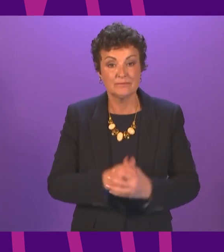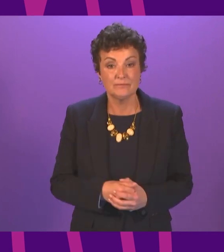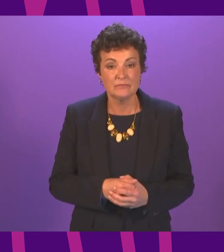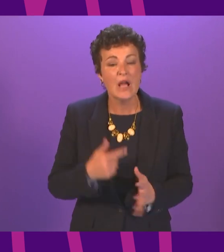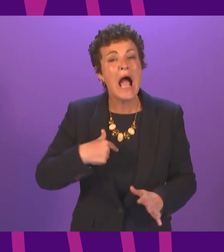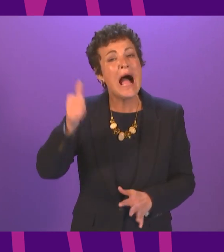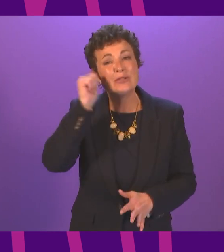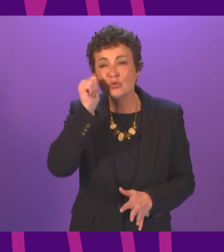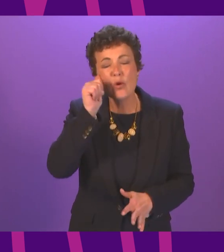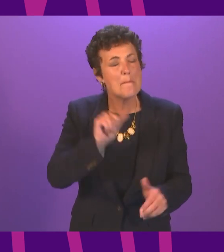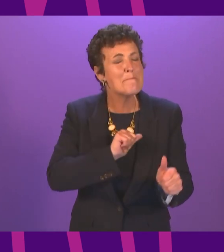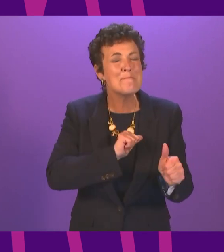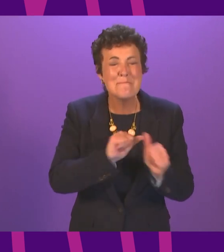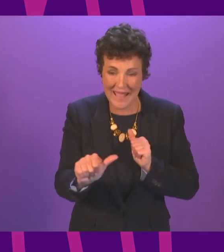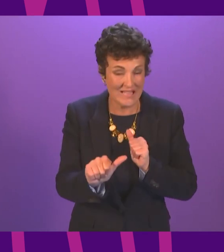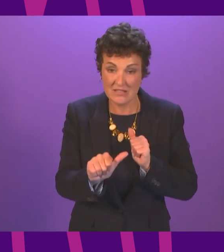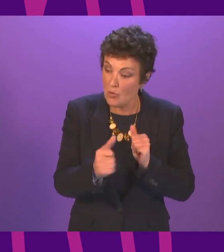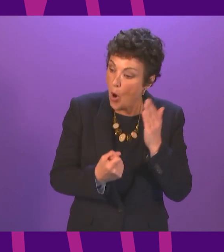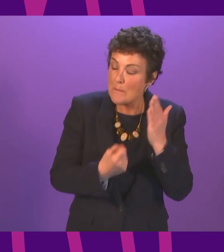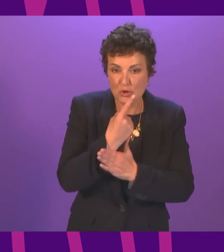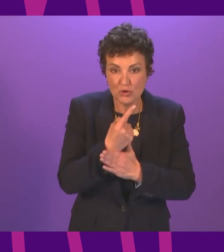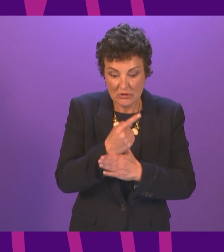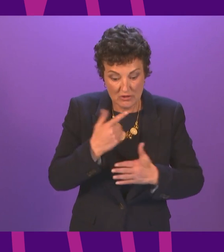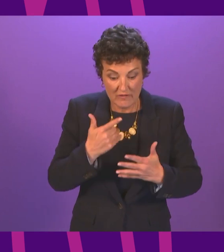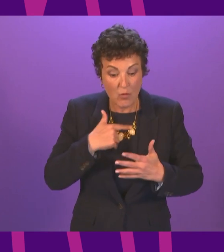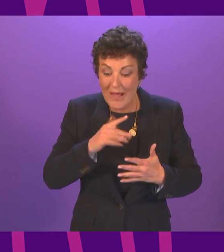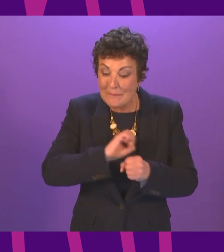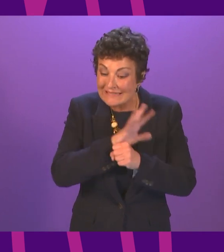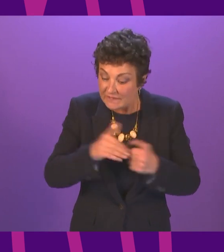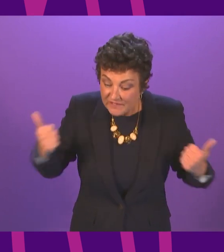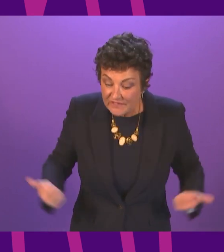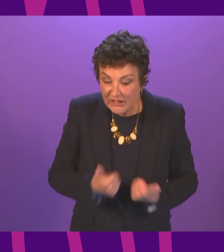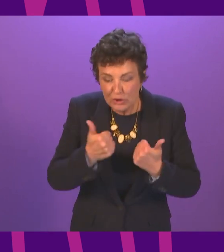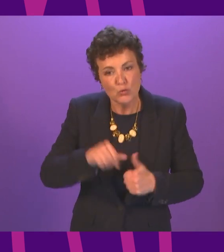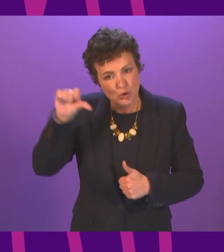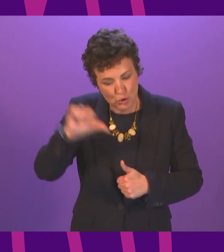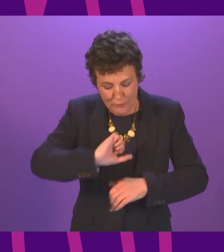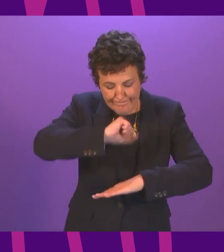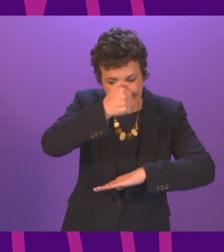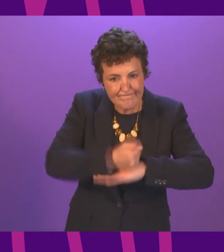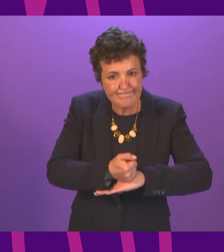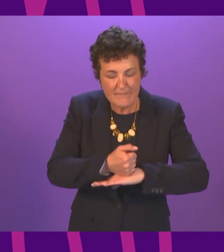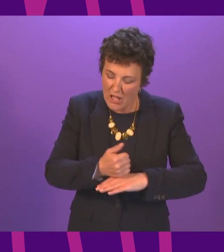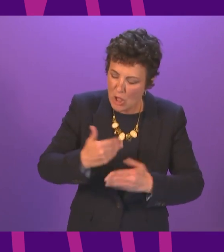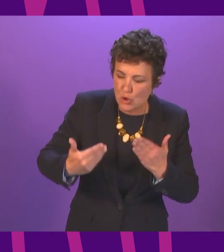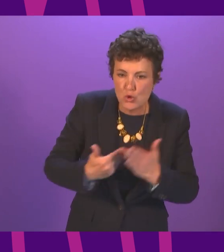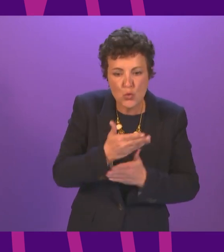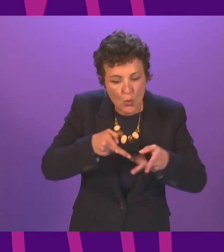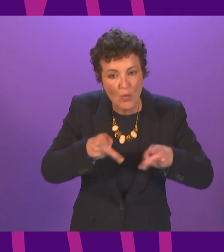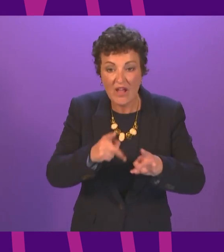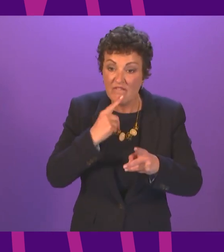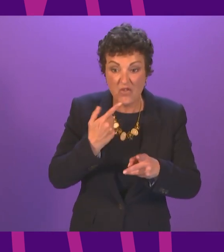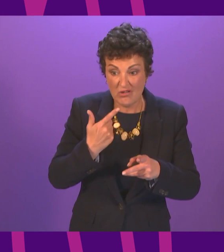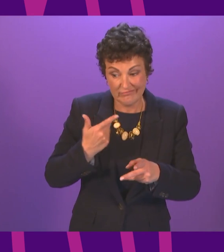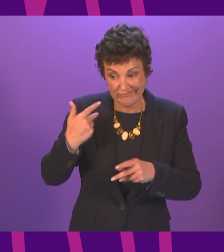I know that our best chances to build a legacy out of the pandemic for the generations that come after us lie in working together. The Government is